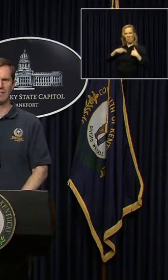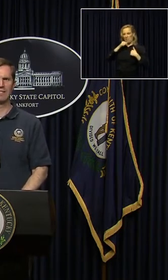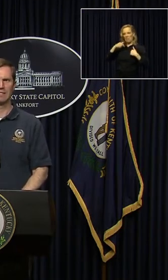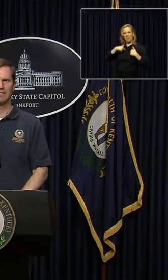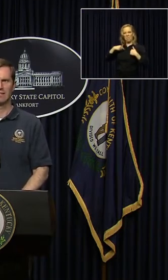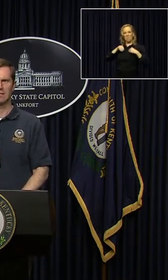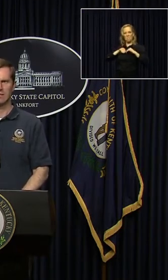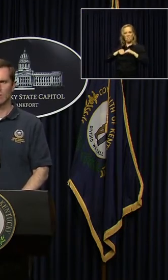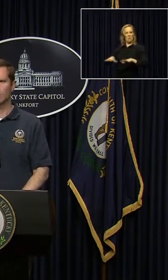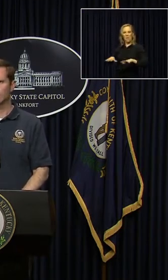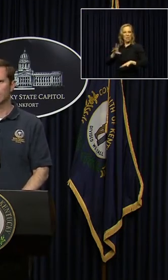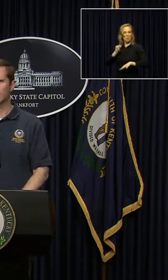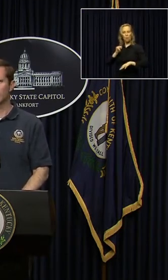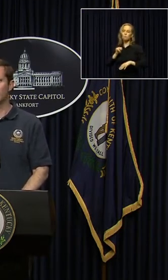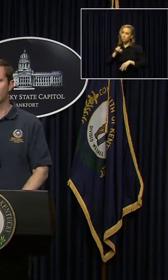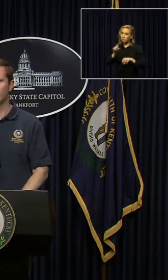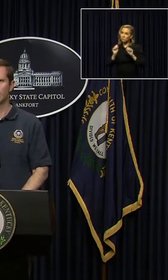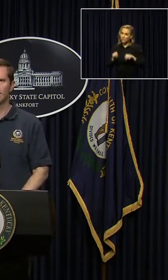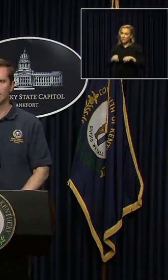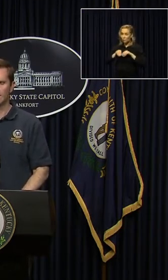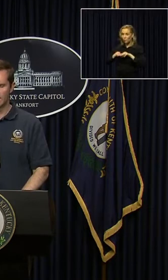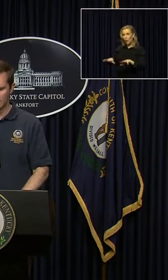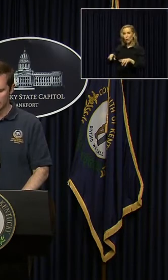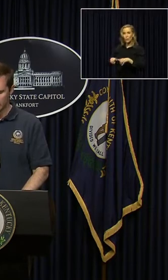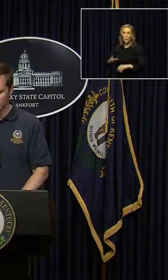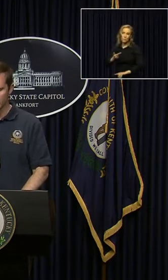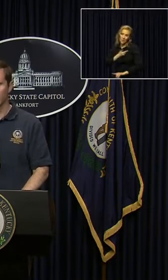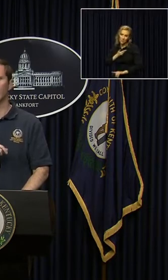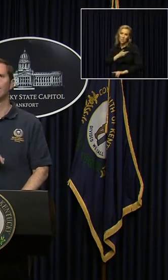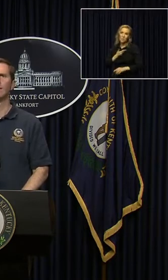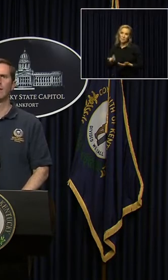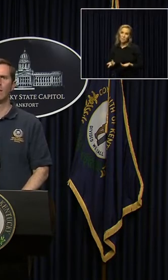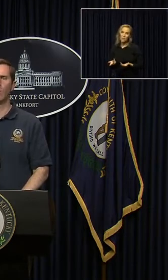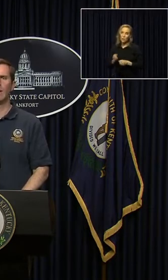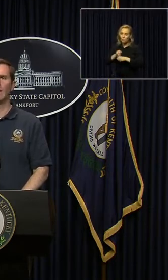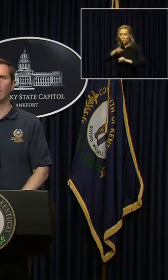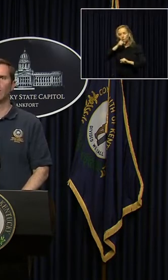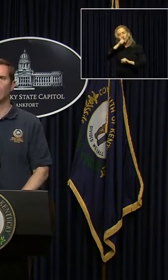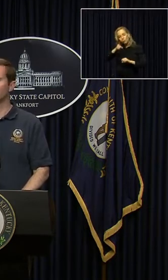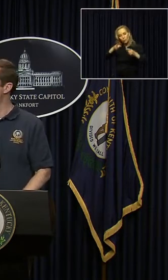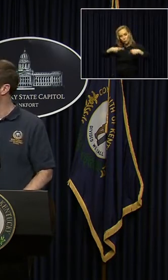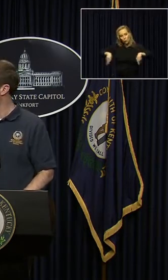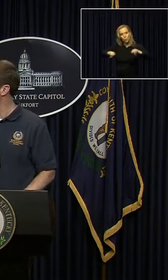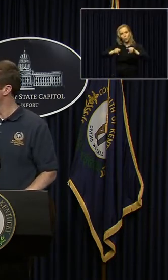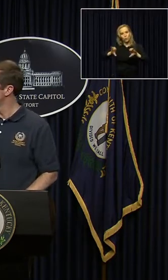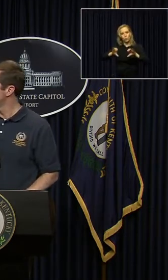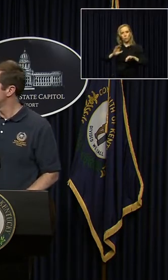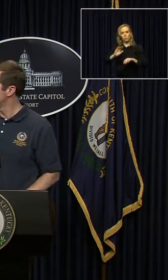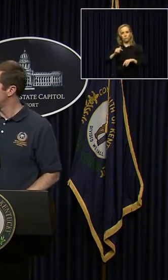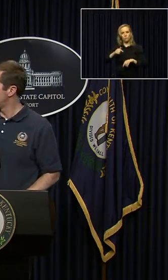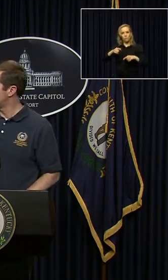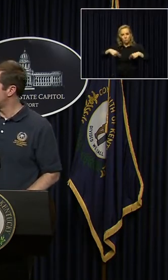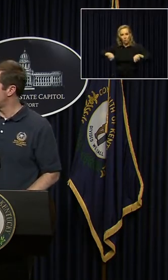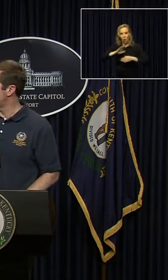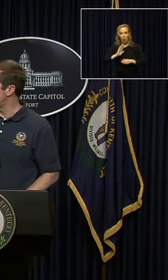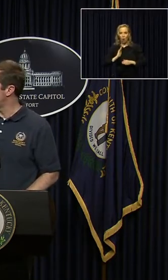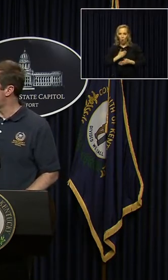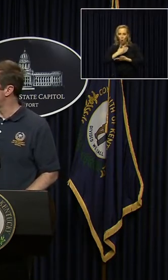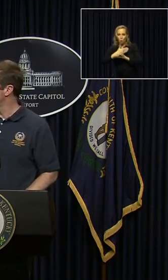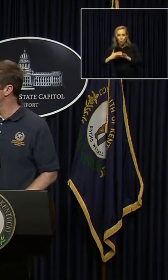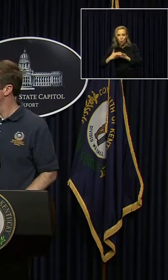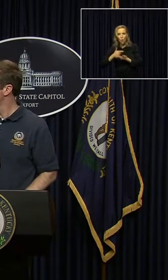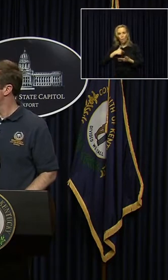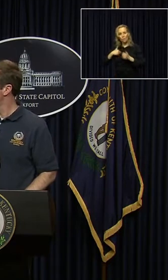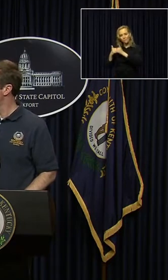to an infant. So let's remember, let's make sure that we are doing our part, that we are together.